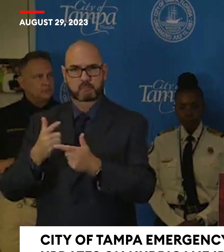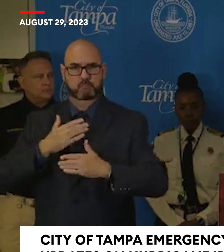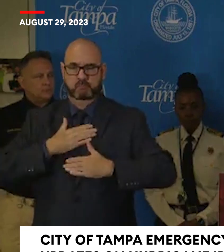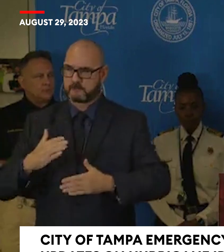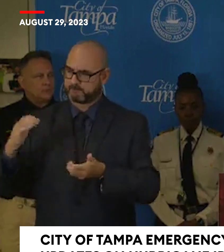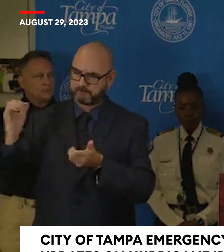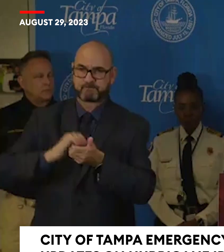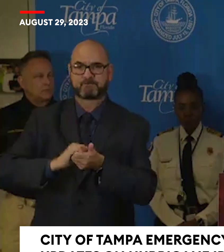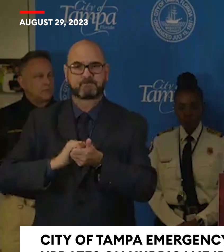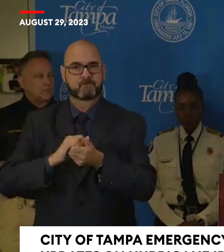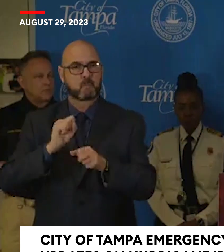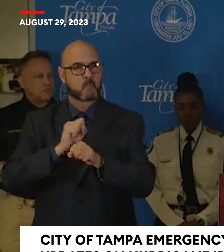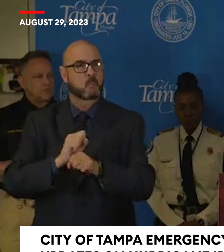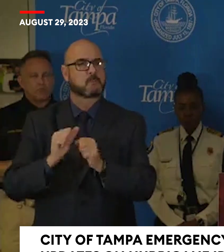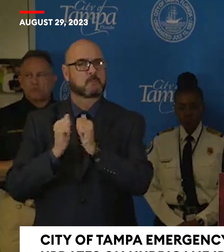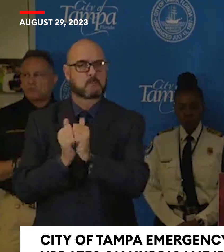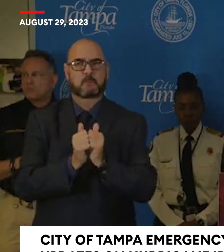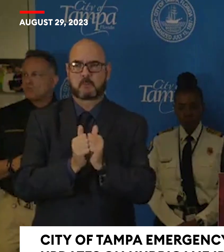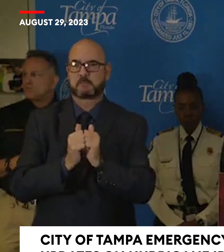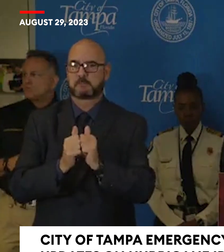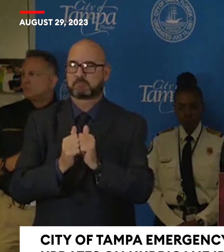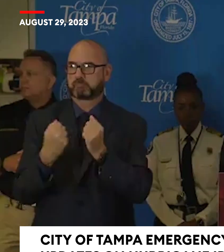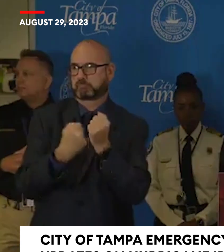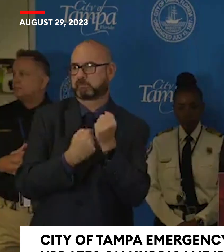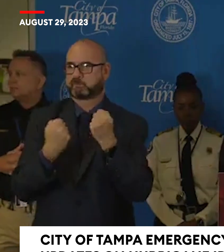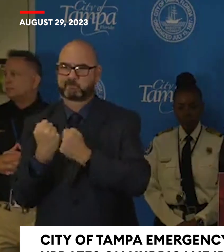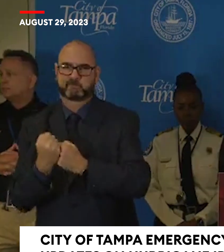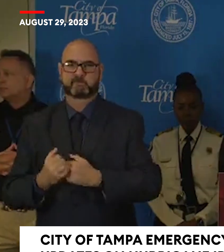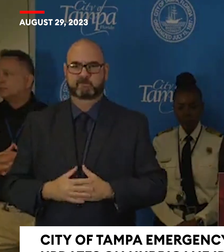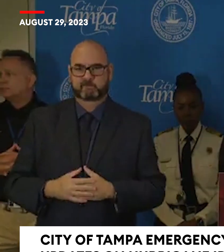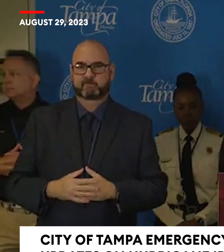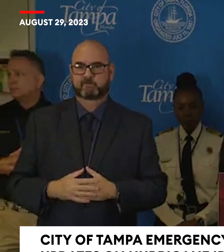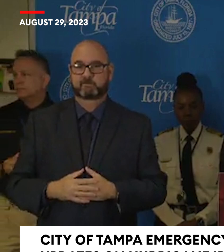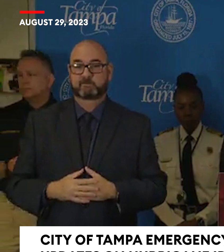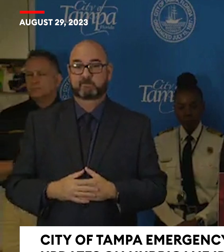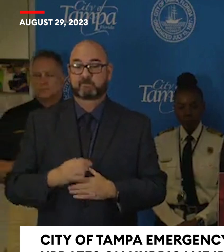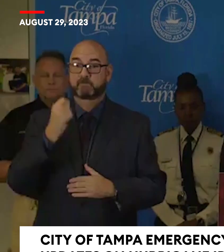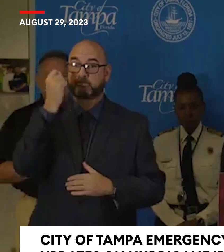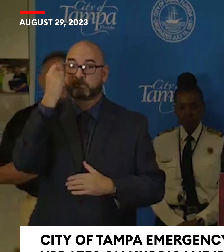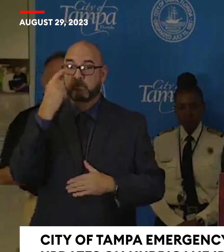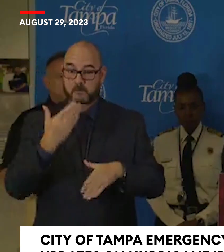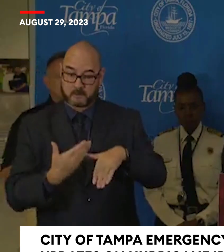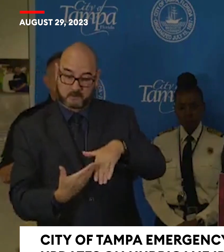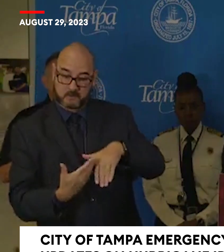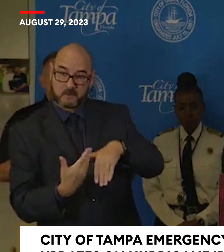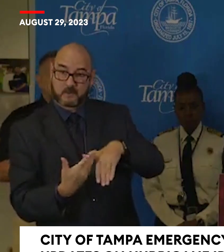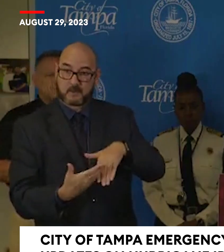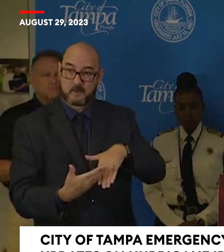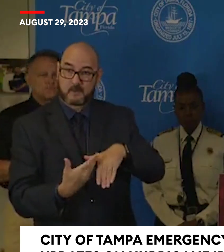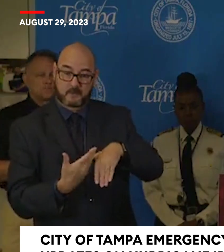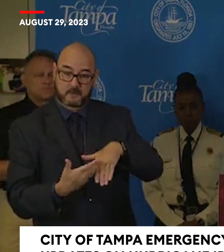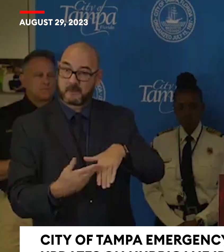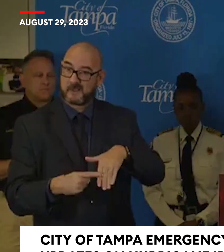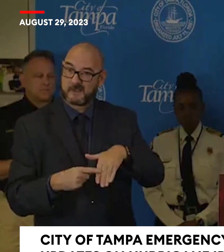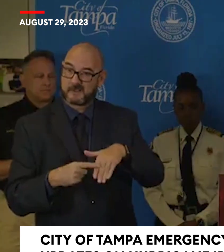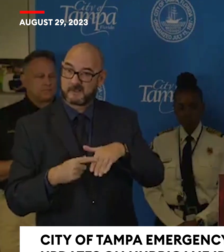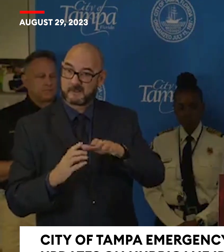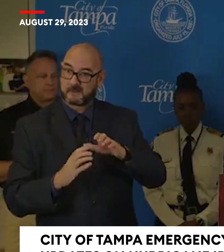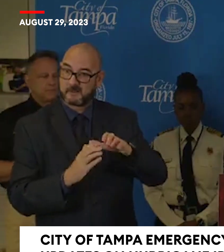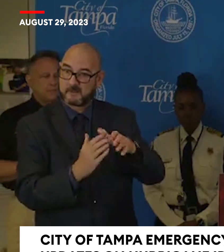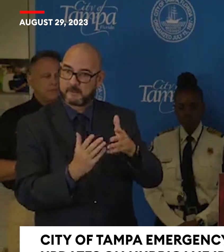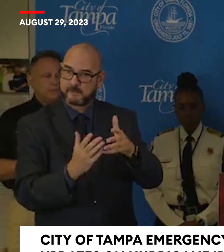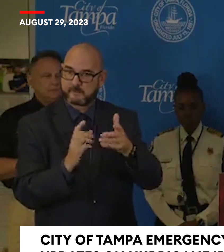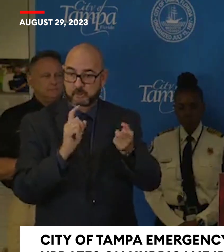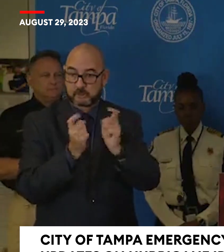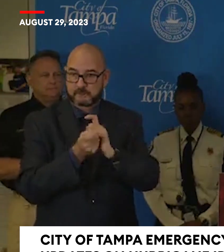As the path changes, it does not mean that you should not remain vigilant. We expect to have wind and storm surges